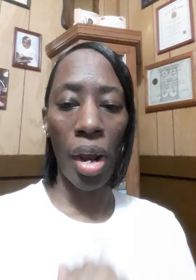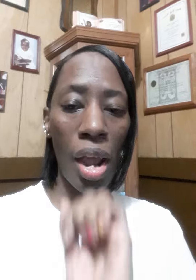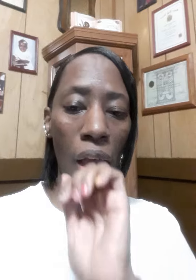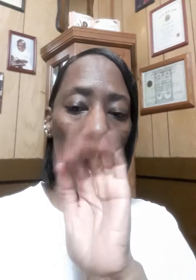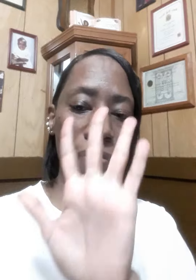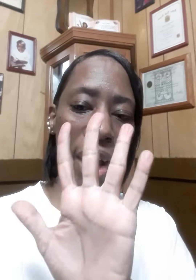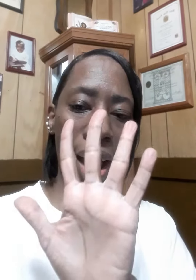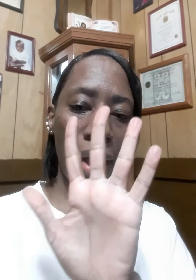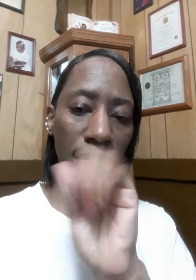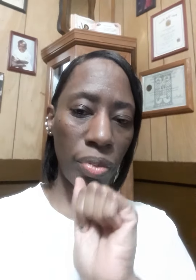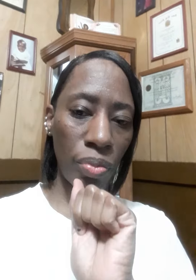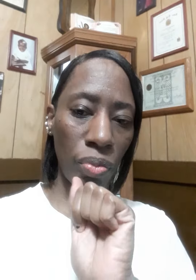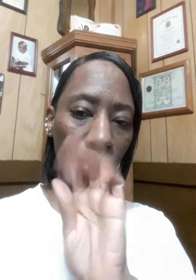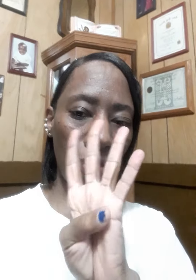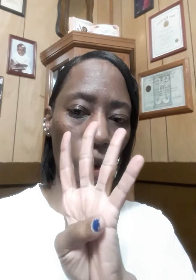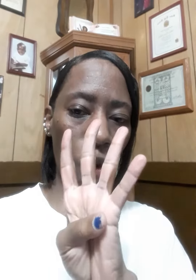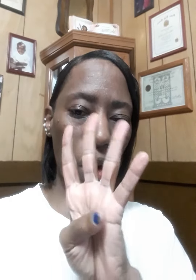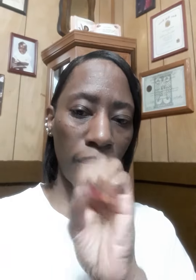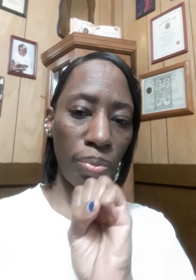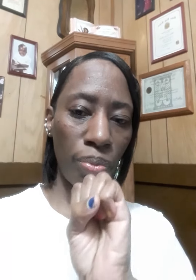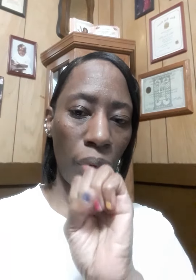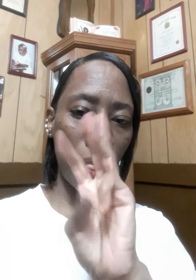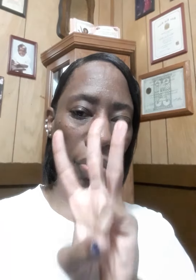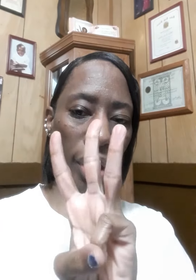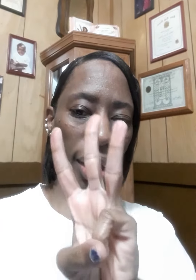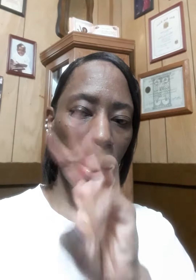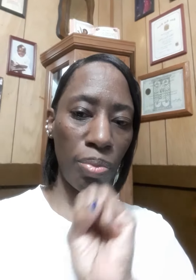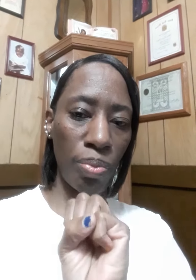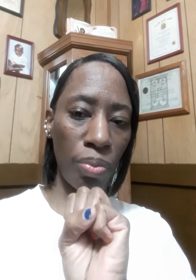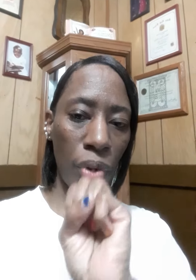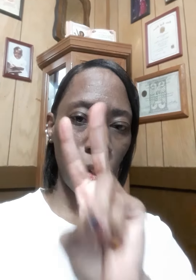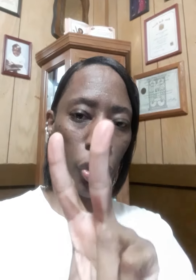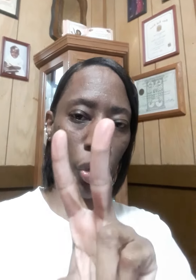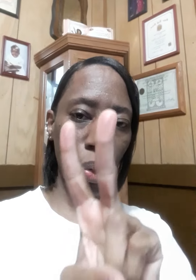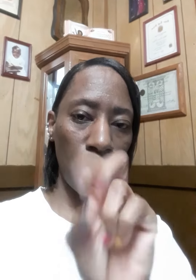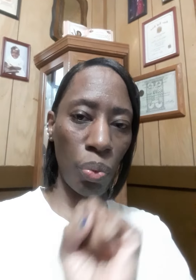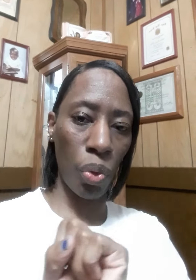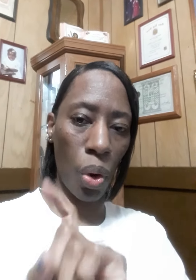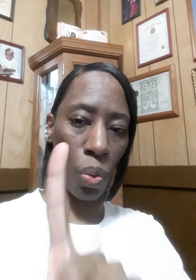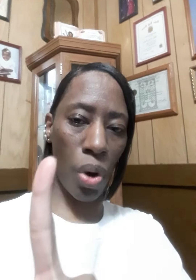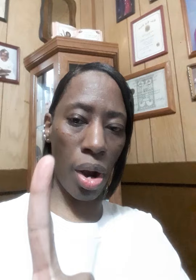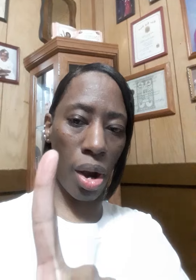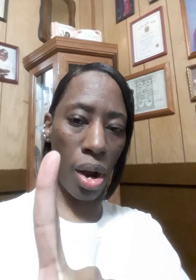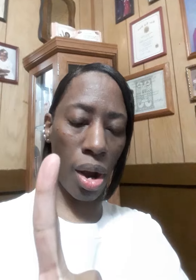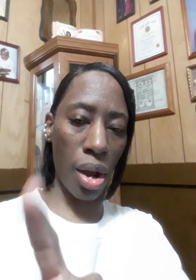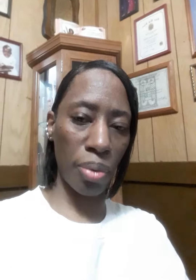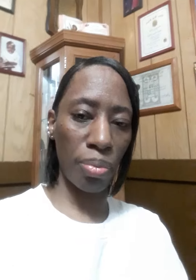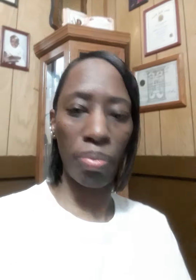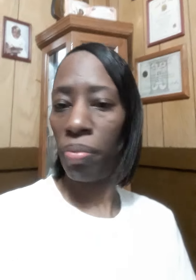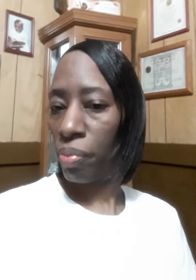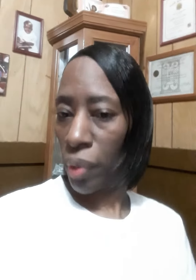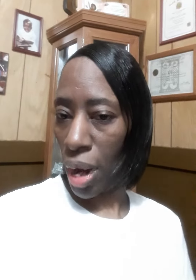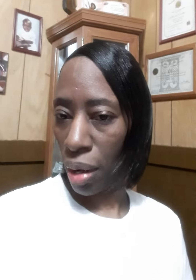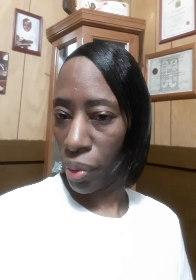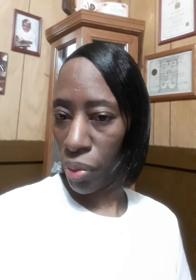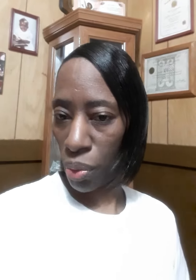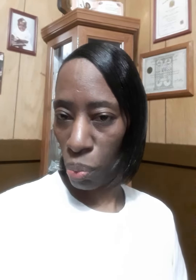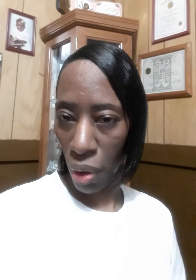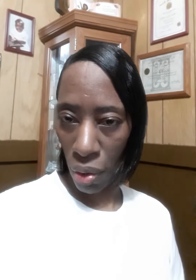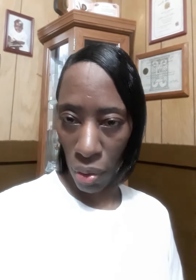Five, four, three, two, one. Hello, YouTube world.